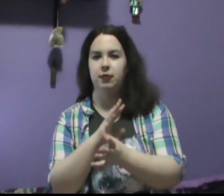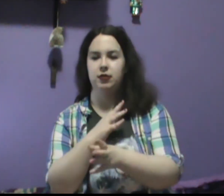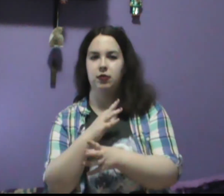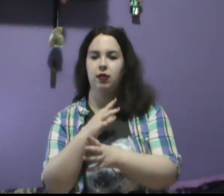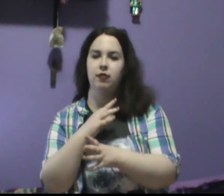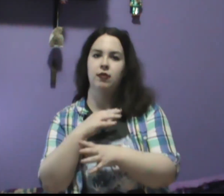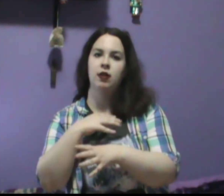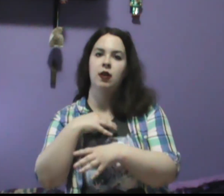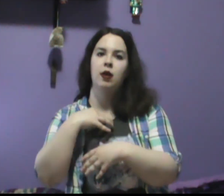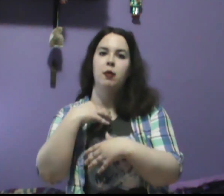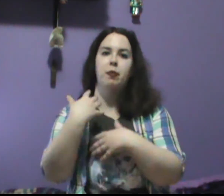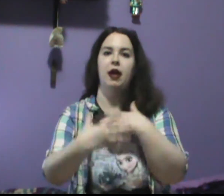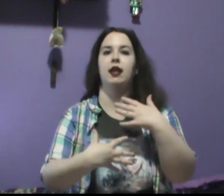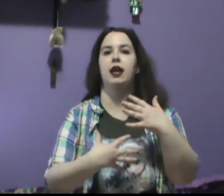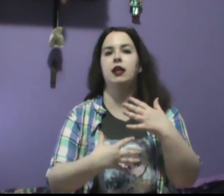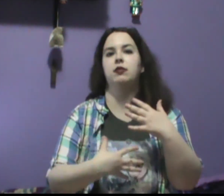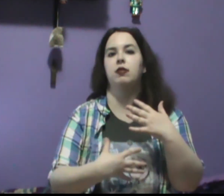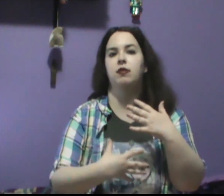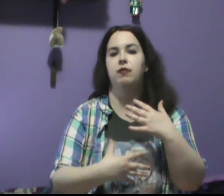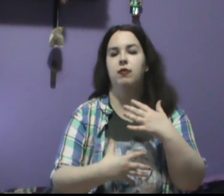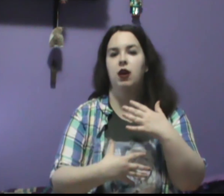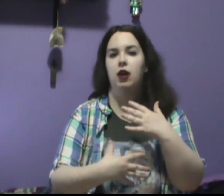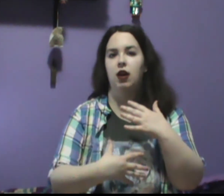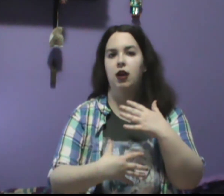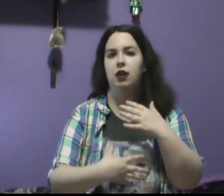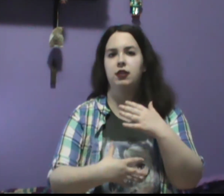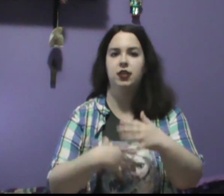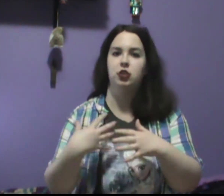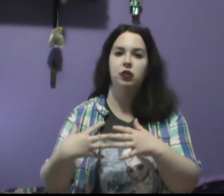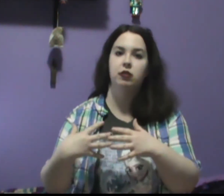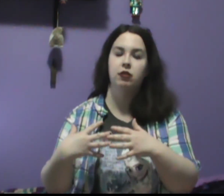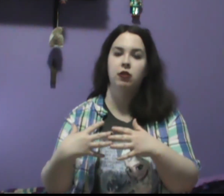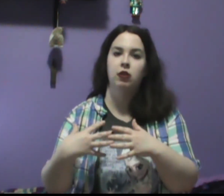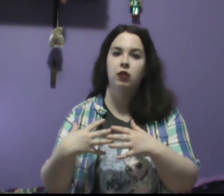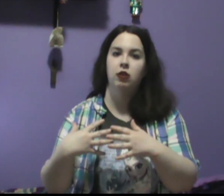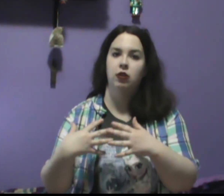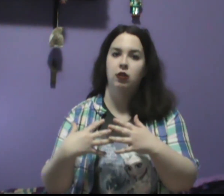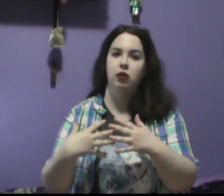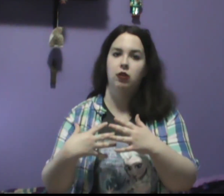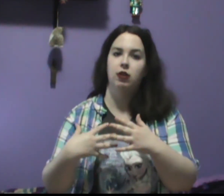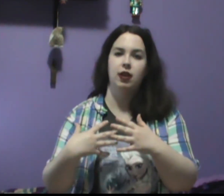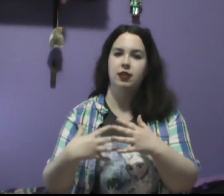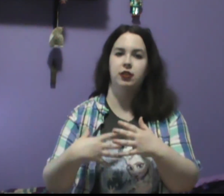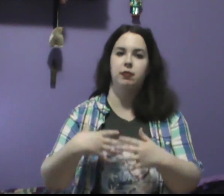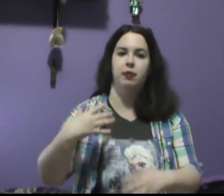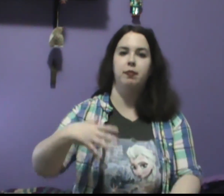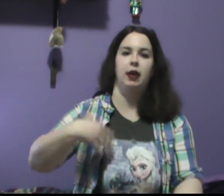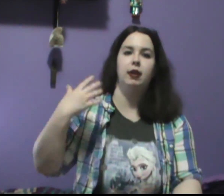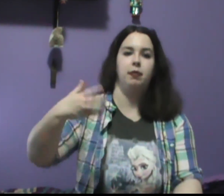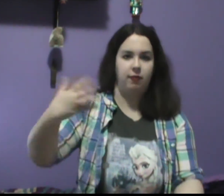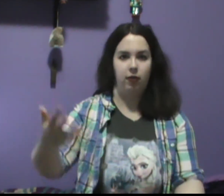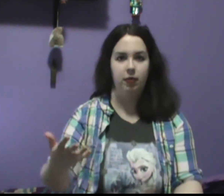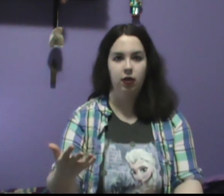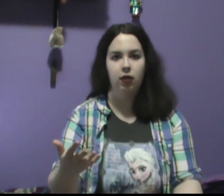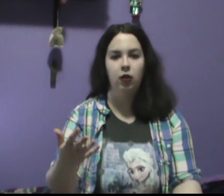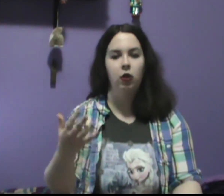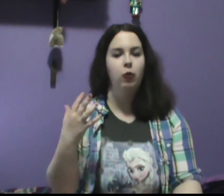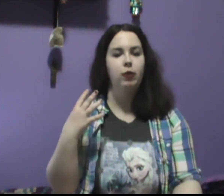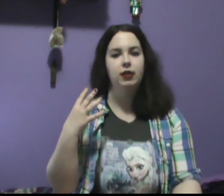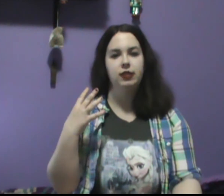one sort of ballet sort of uh, teacher, or not teacher but ballet performer, was